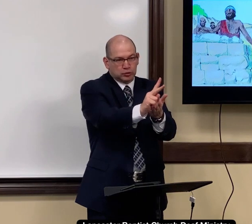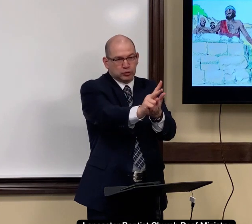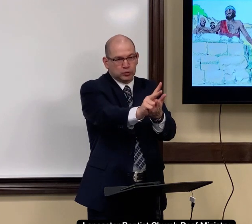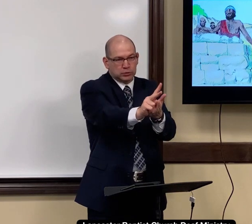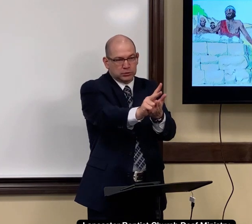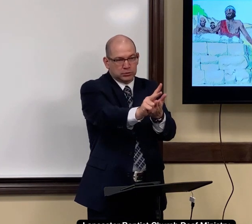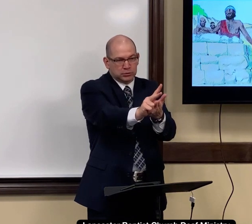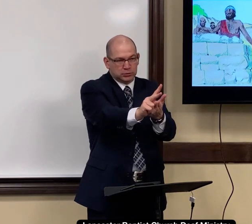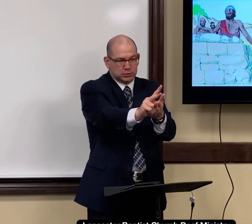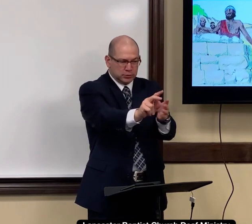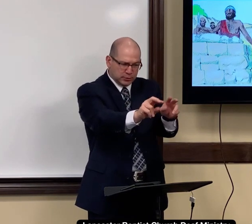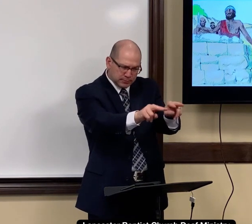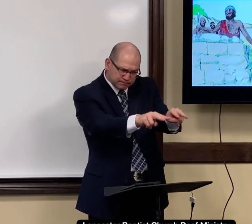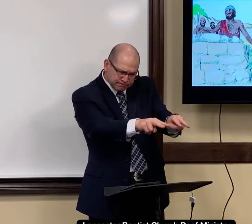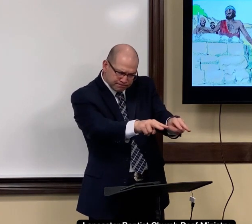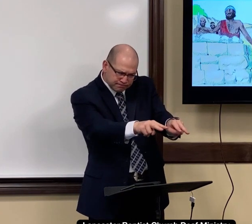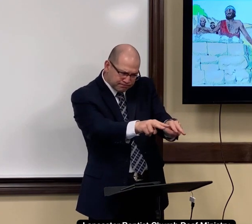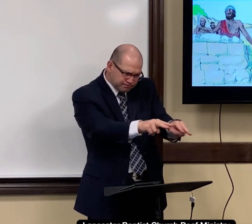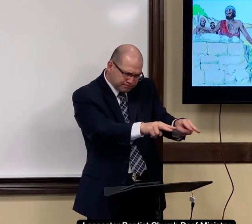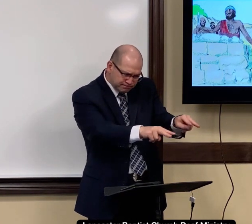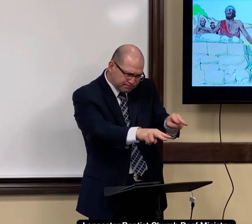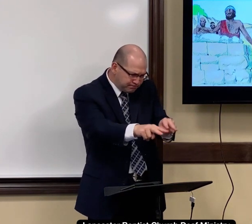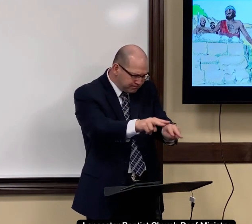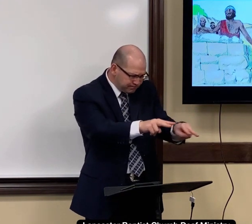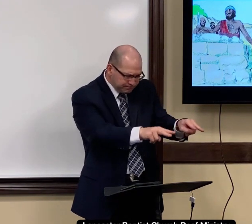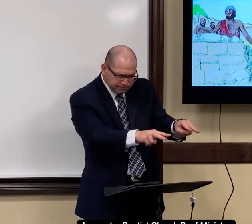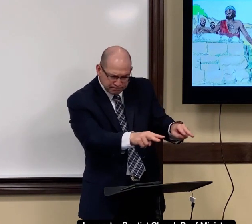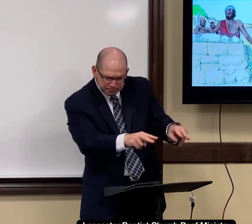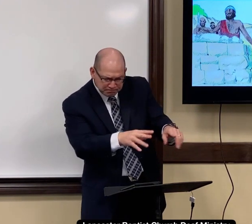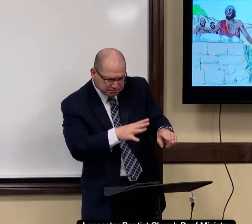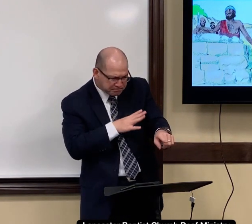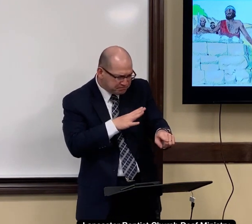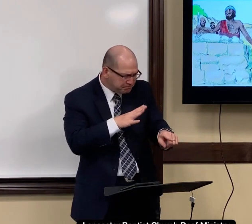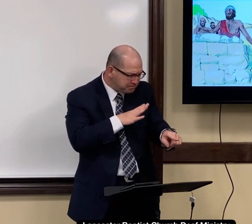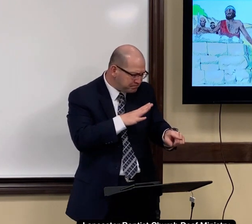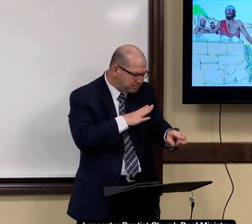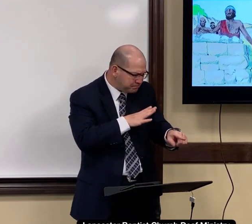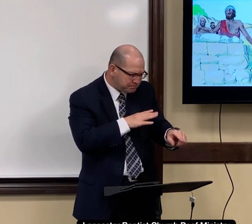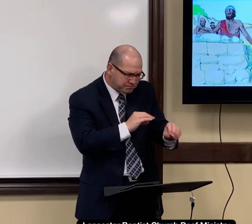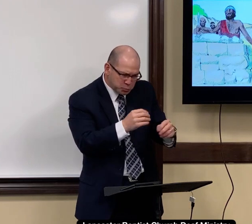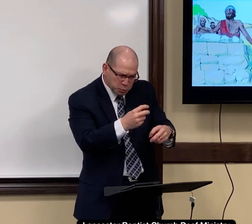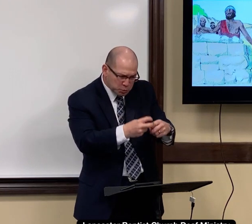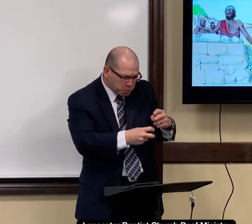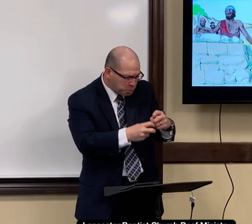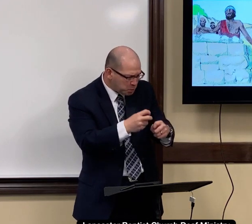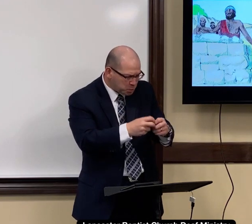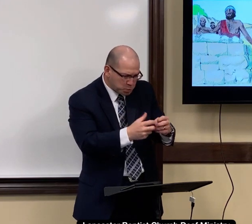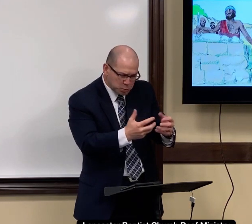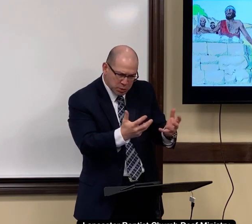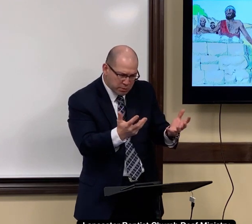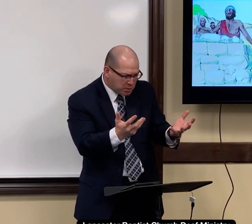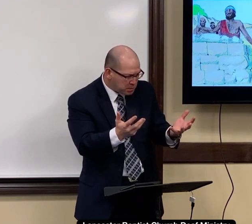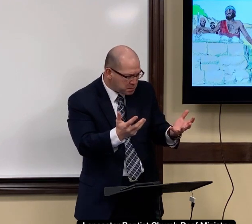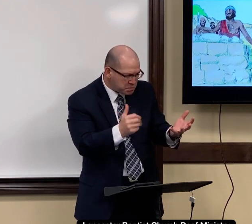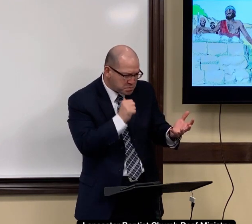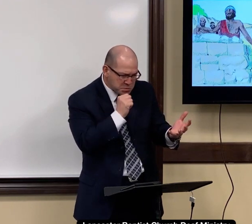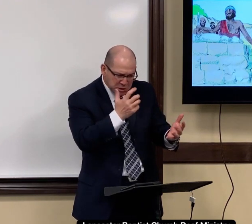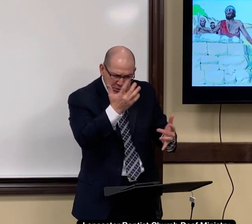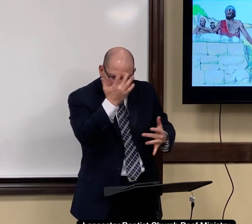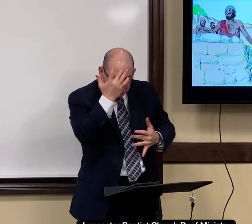keep it two weeks watch it make sure everything's still good this is lamb has no problems